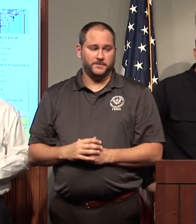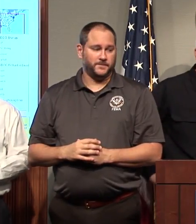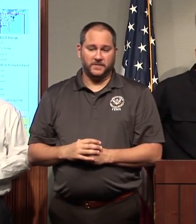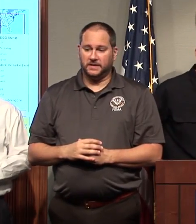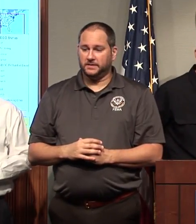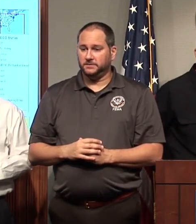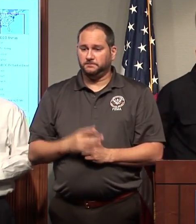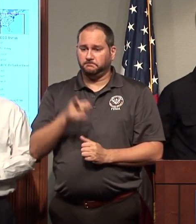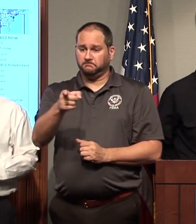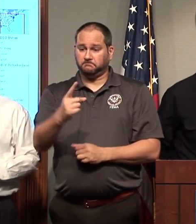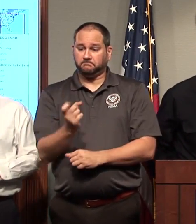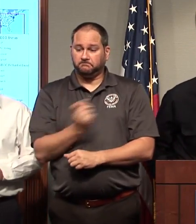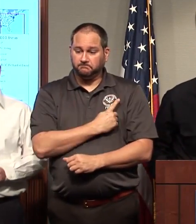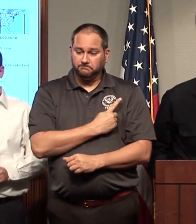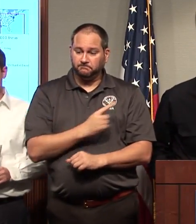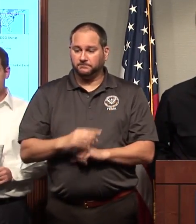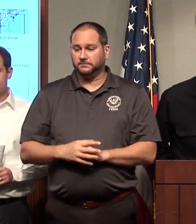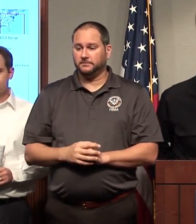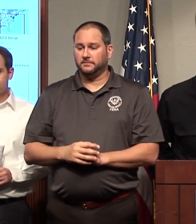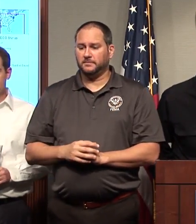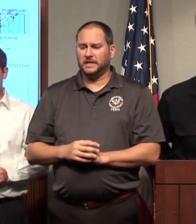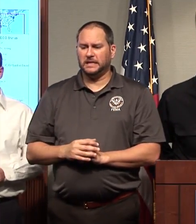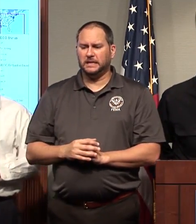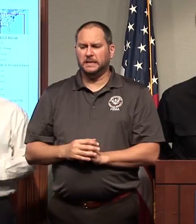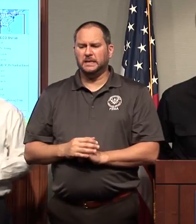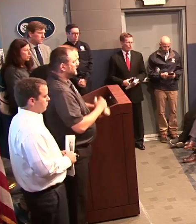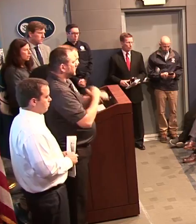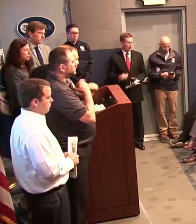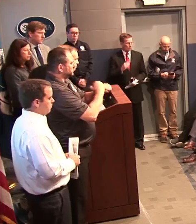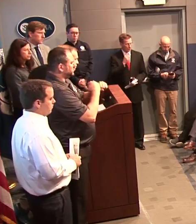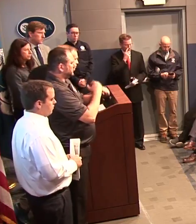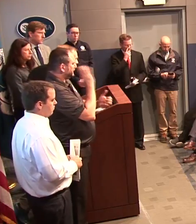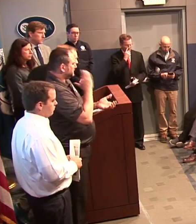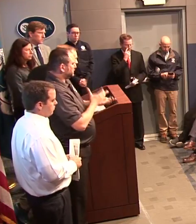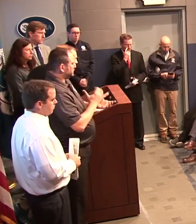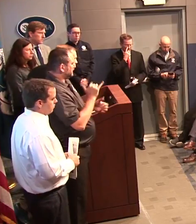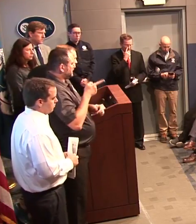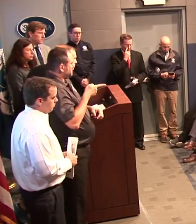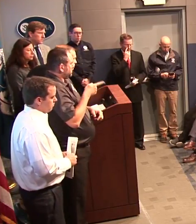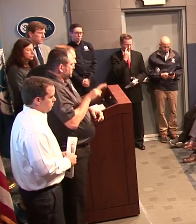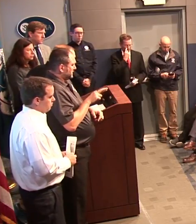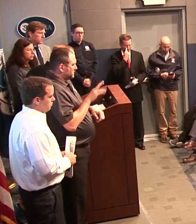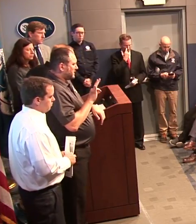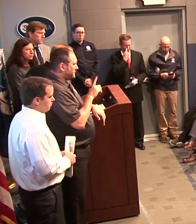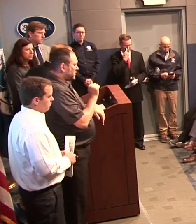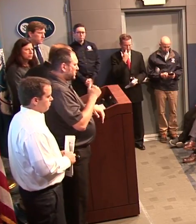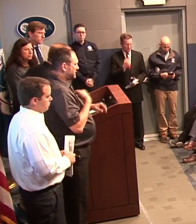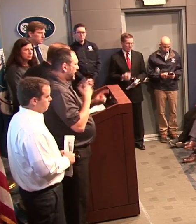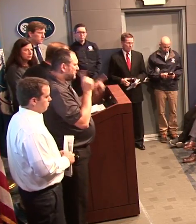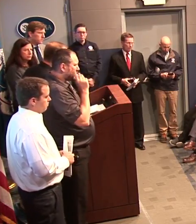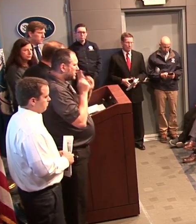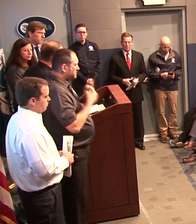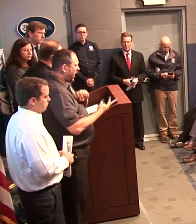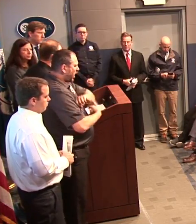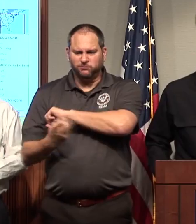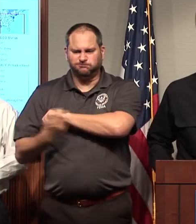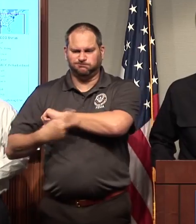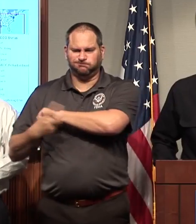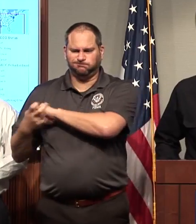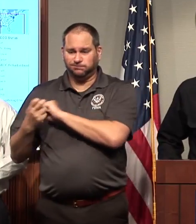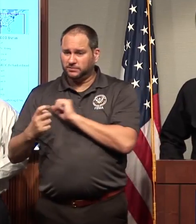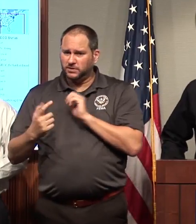Yes, ma'am. What's the security picture down in Puerto Rico and Florida? Are you hearing reports with any looting or any other crimes going on?